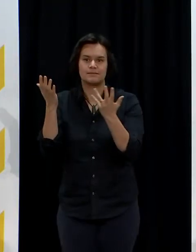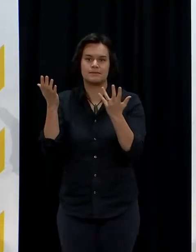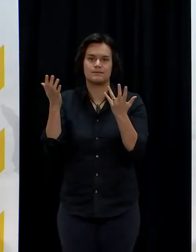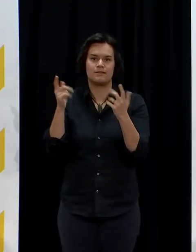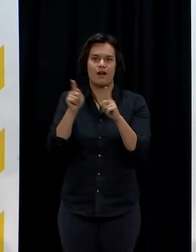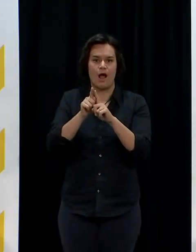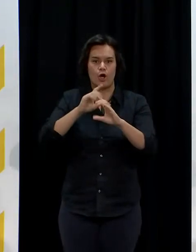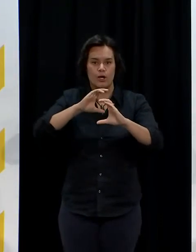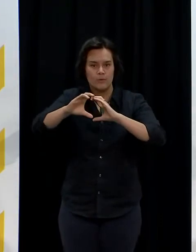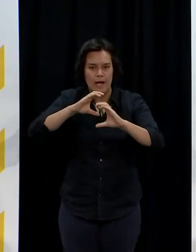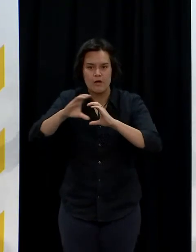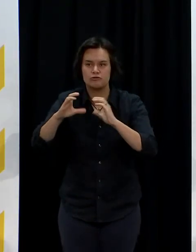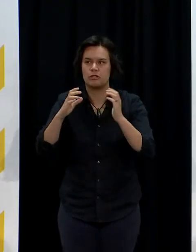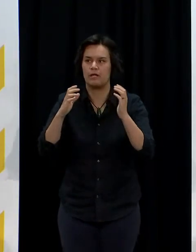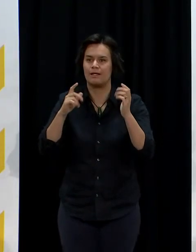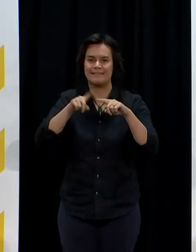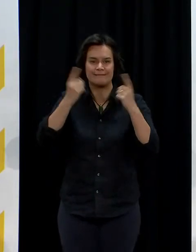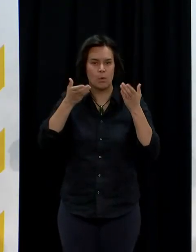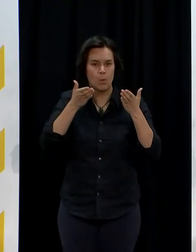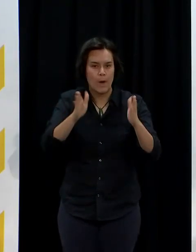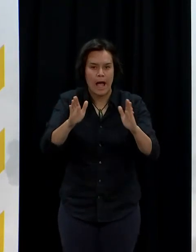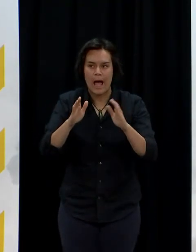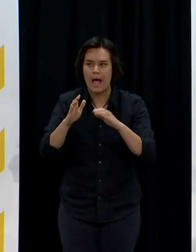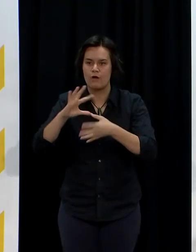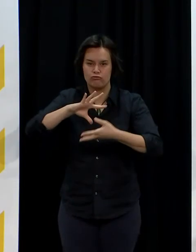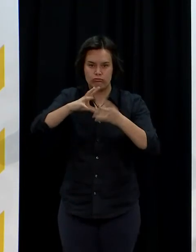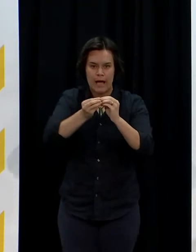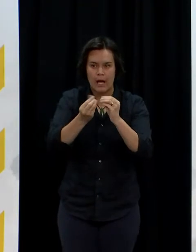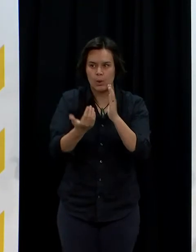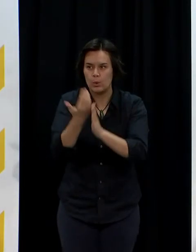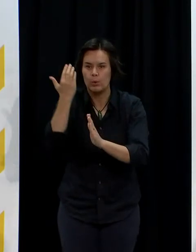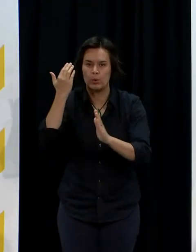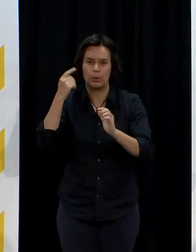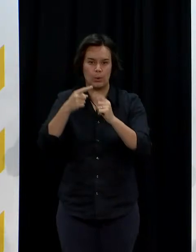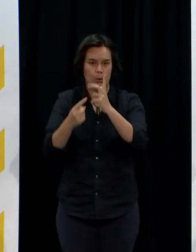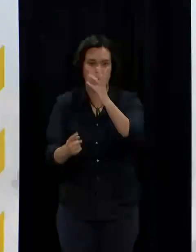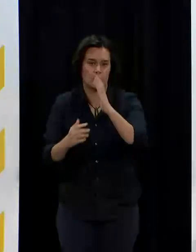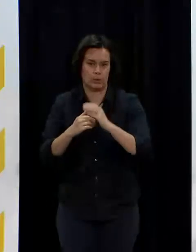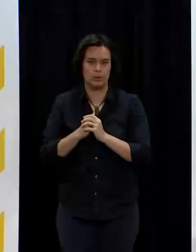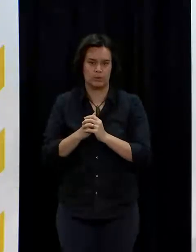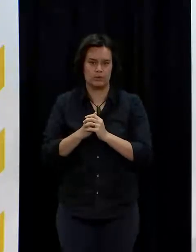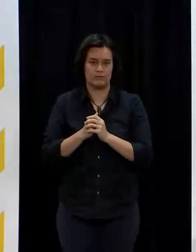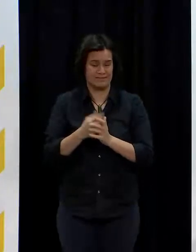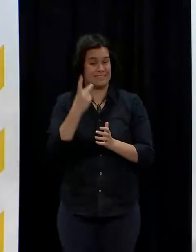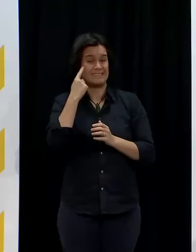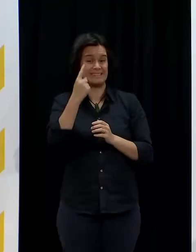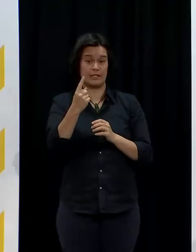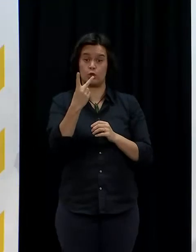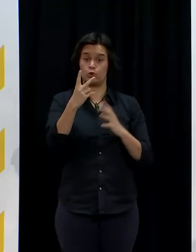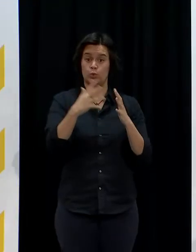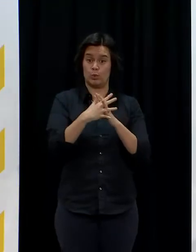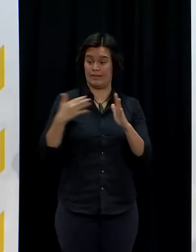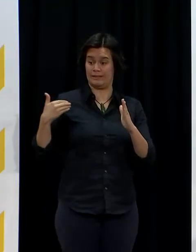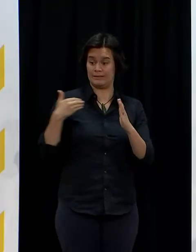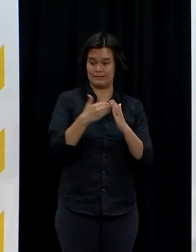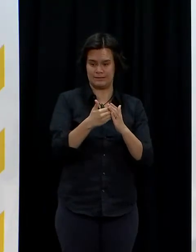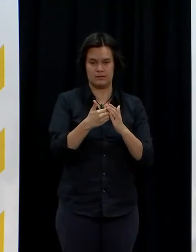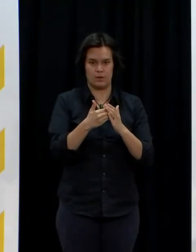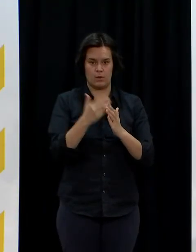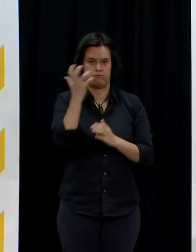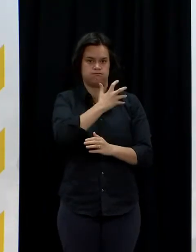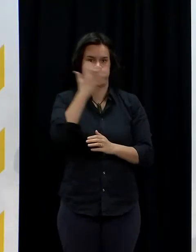comms resources and so on. So that's been in place right from the start of the programme. Clearly over the last two weeks we've seen that big increase in